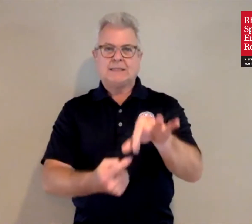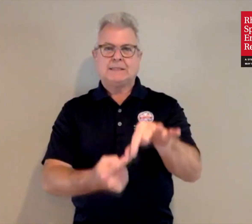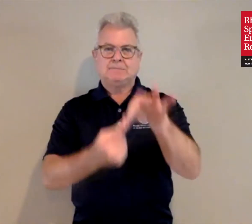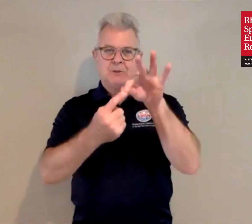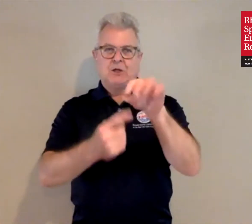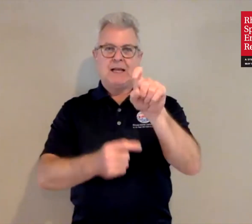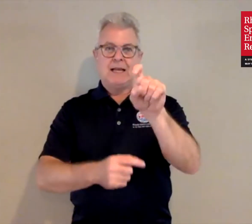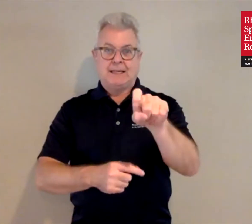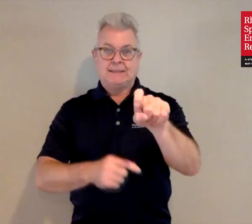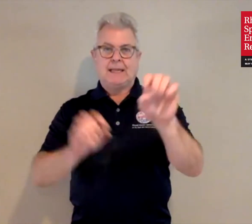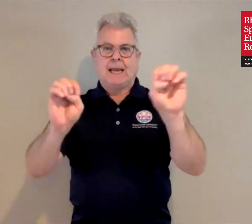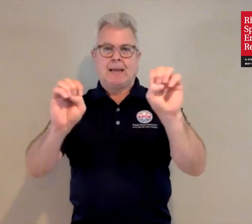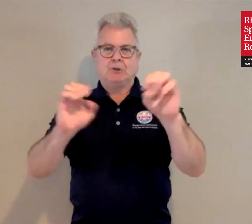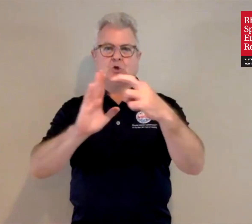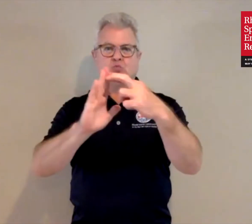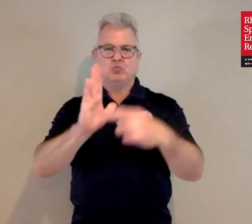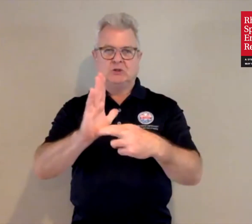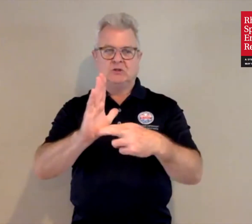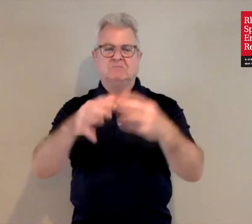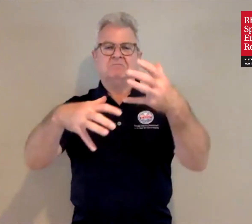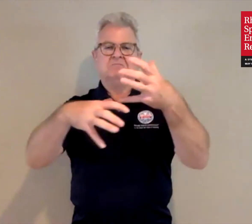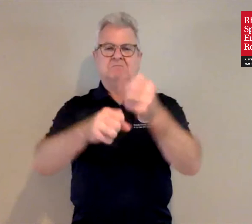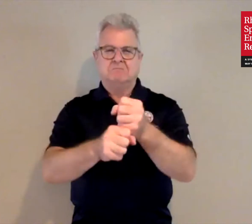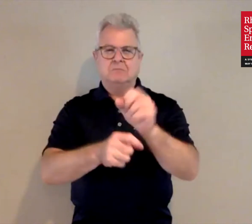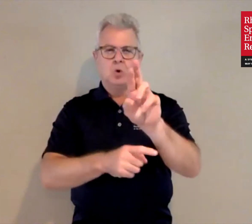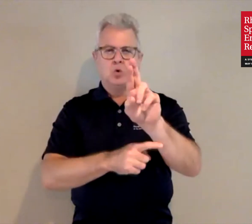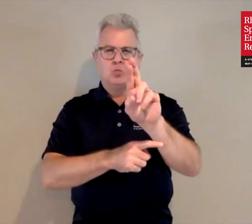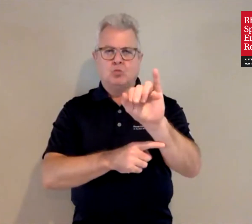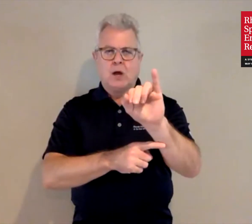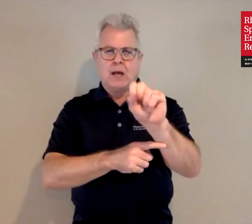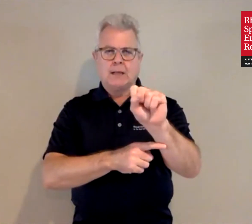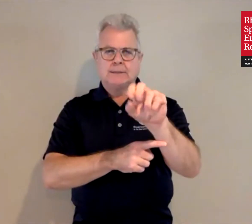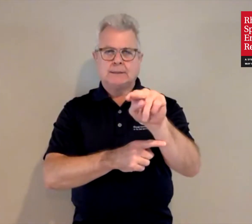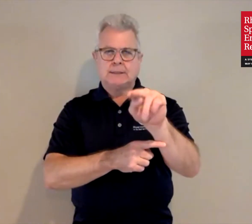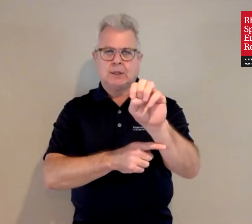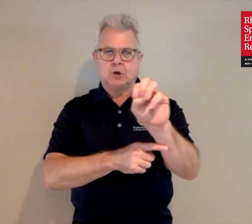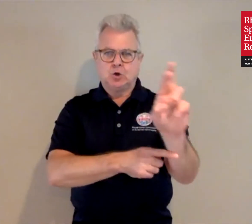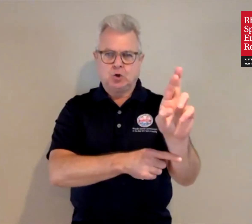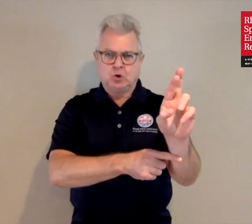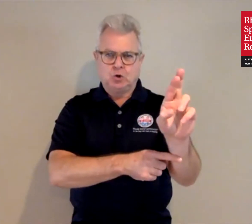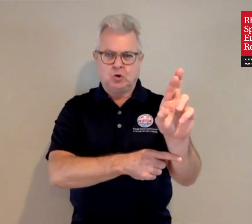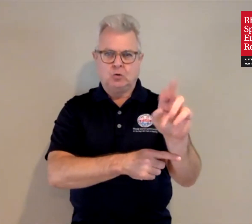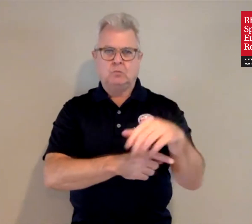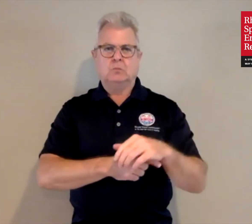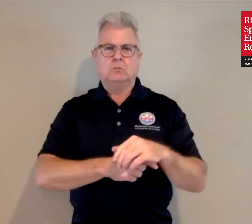Today's video is about the Rhode Island Special Needs Emergency Registry,